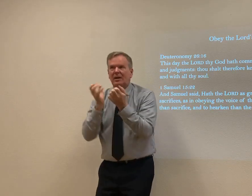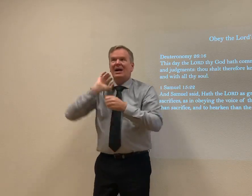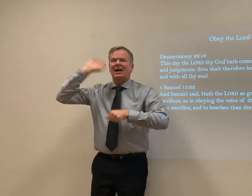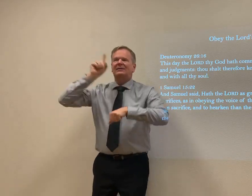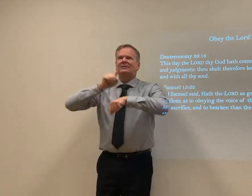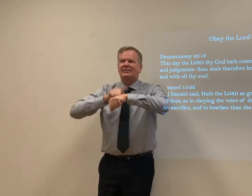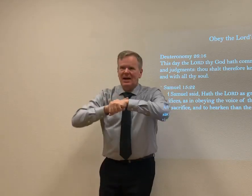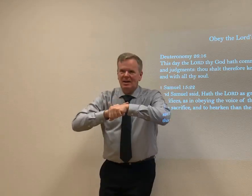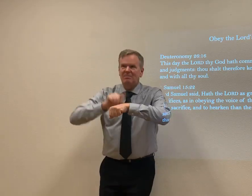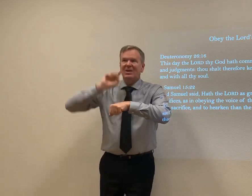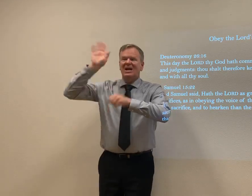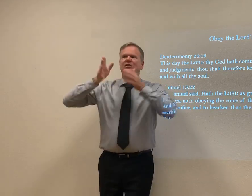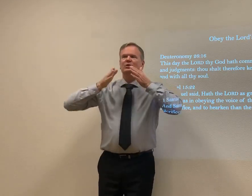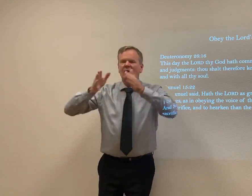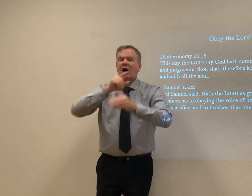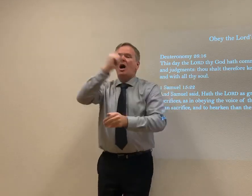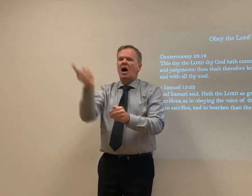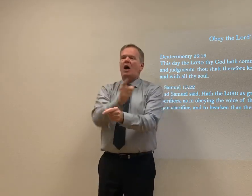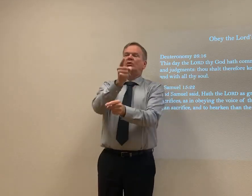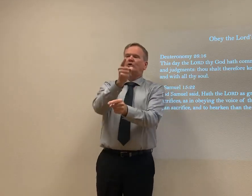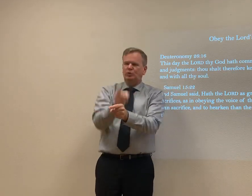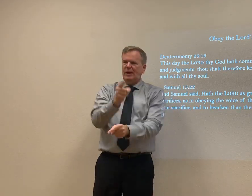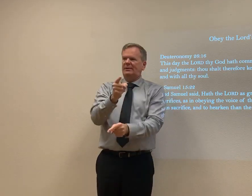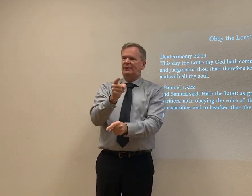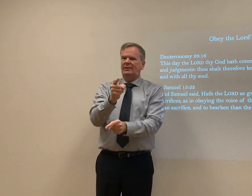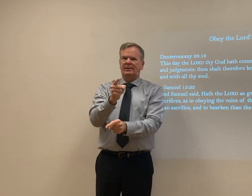His way, his time, his will. It's always right.